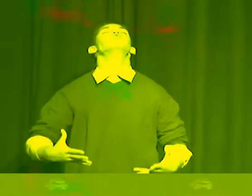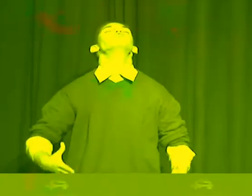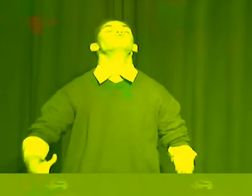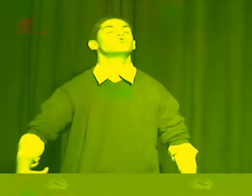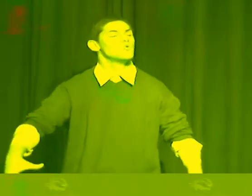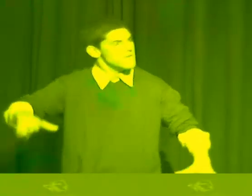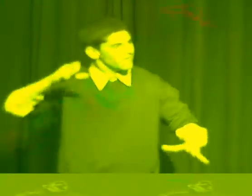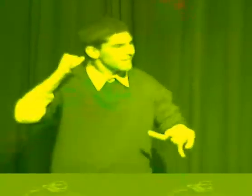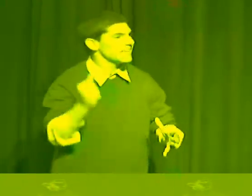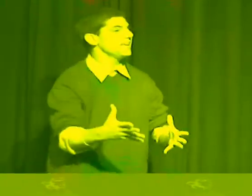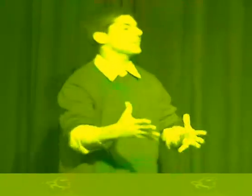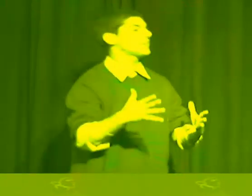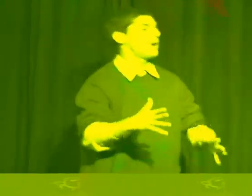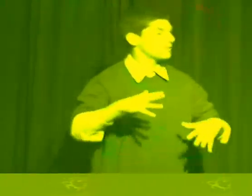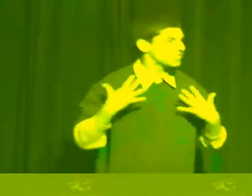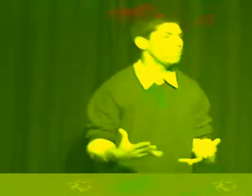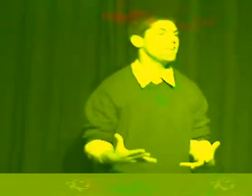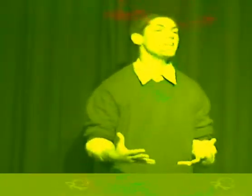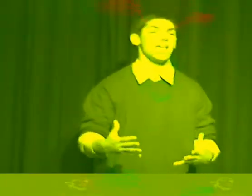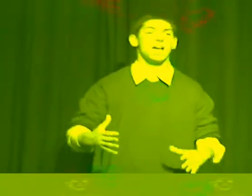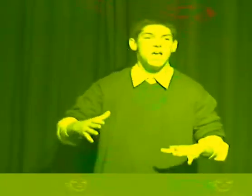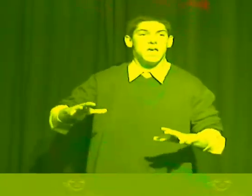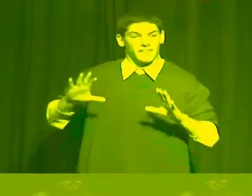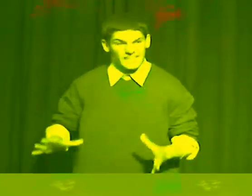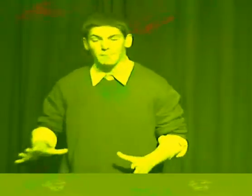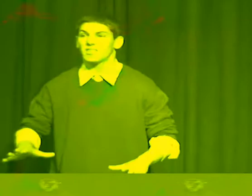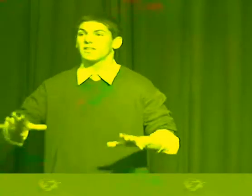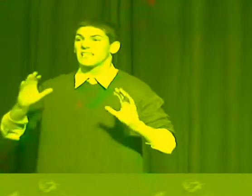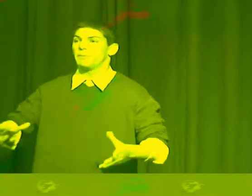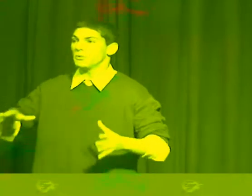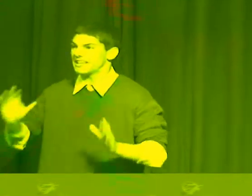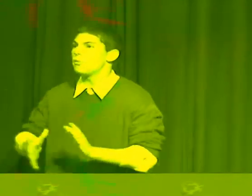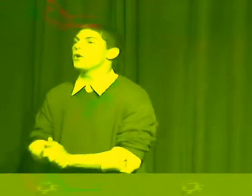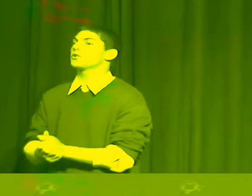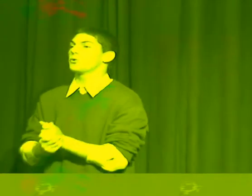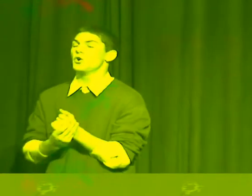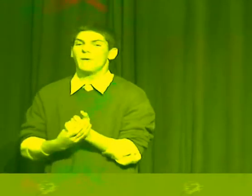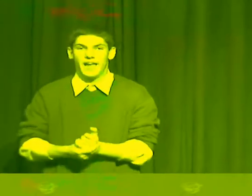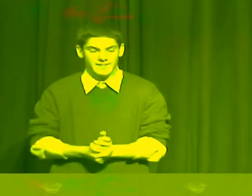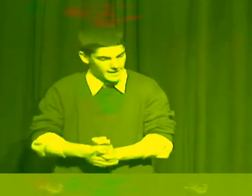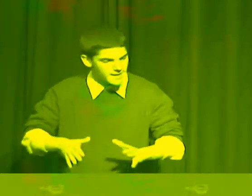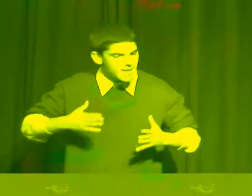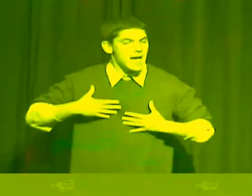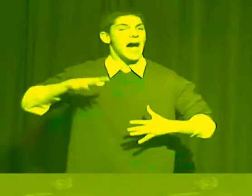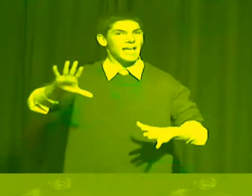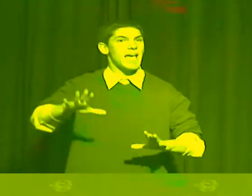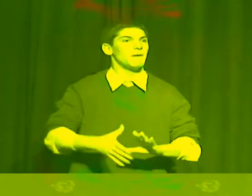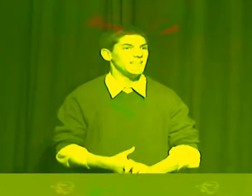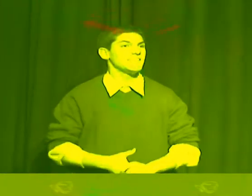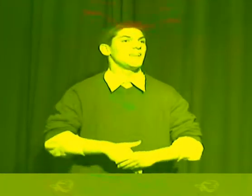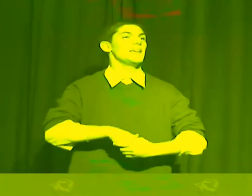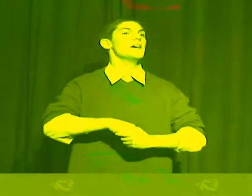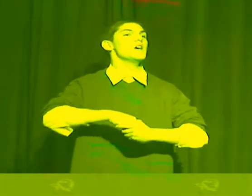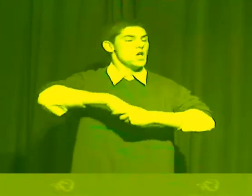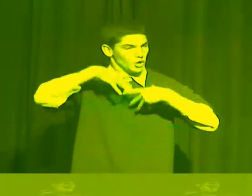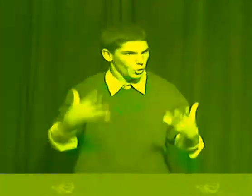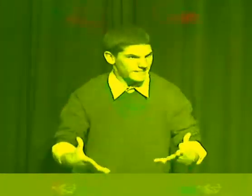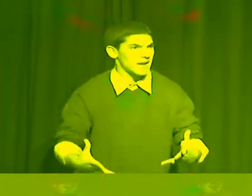But, this is supposed to be a substance abuse support group and I am addicted to a